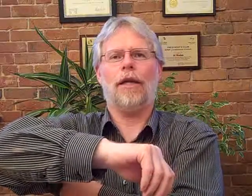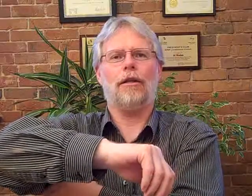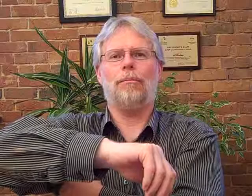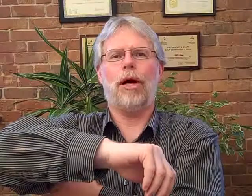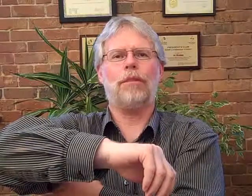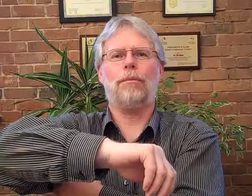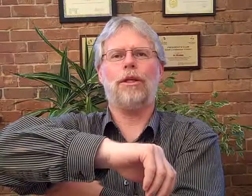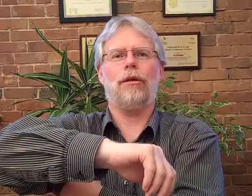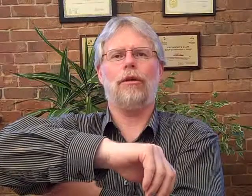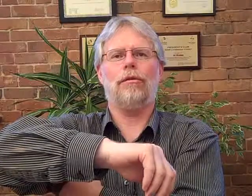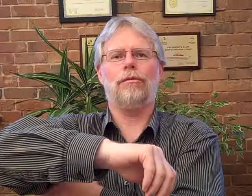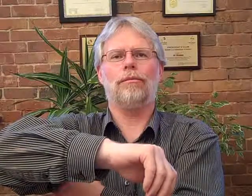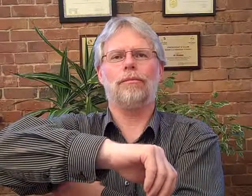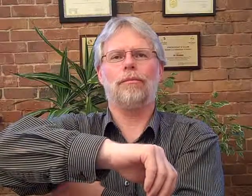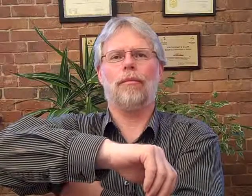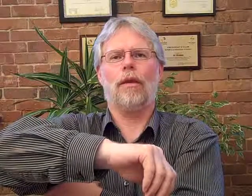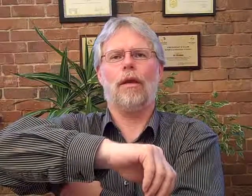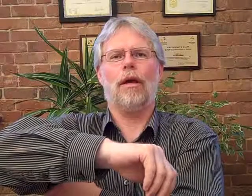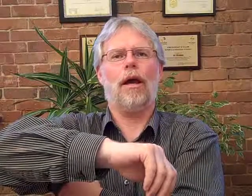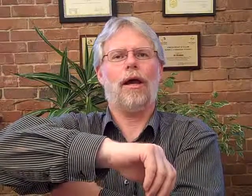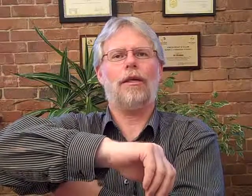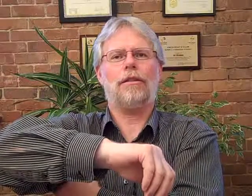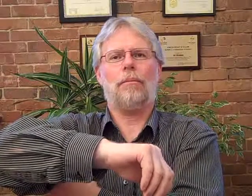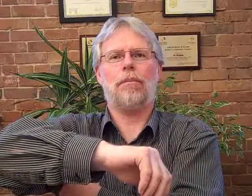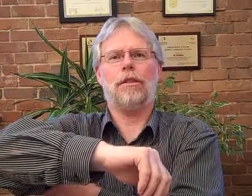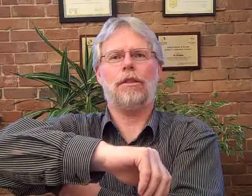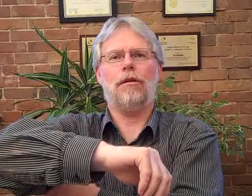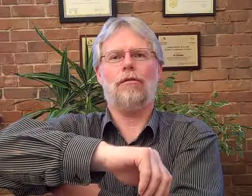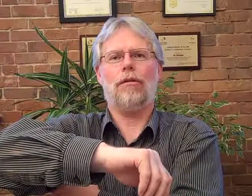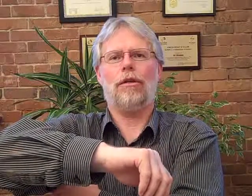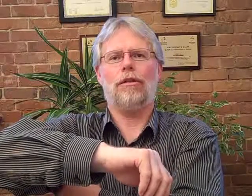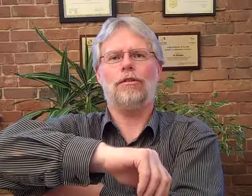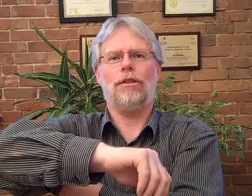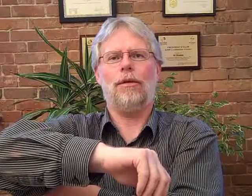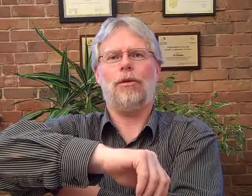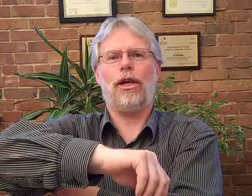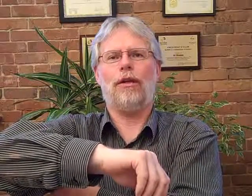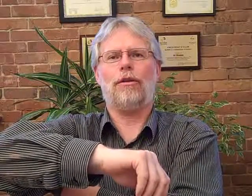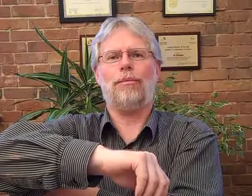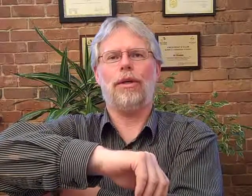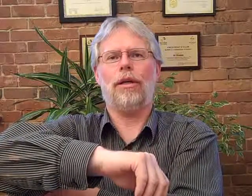i can possibly earn i accept myself deeply and completely